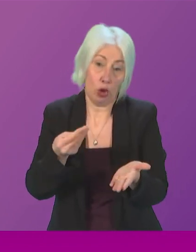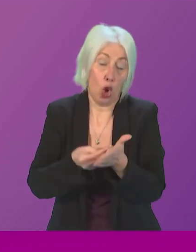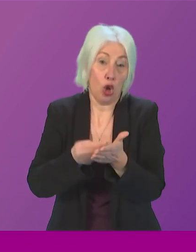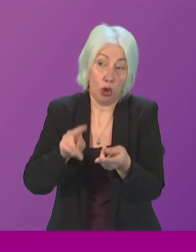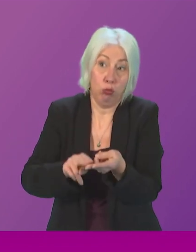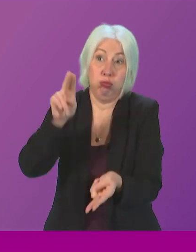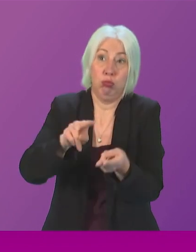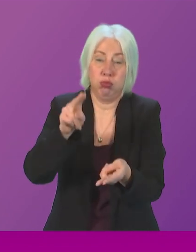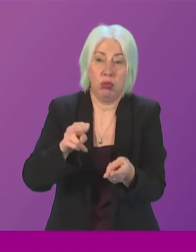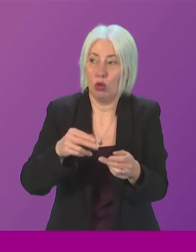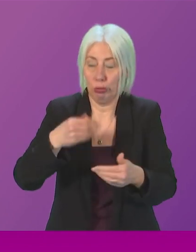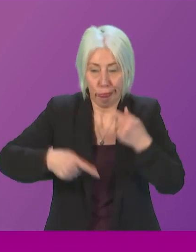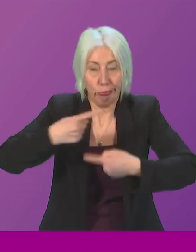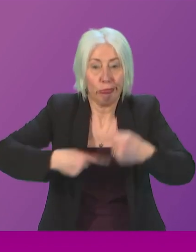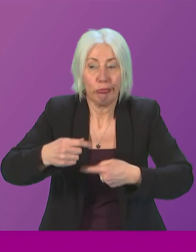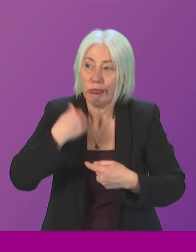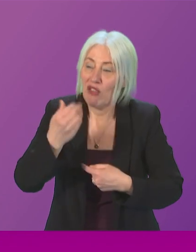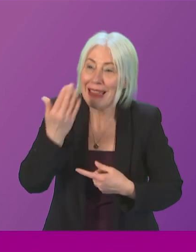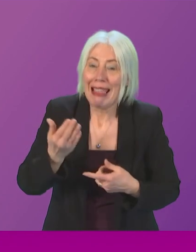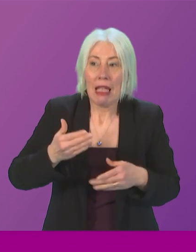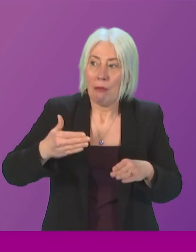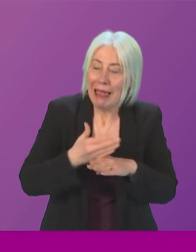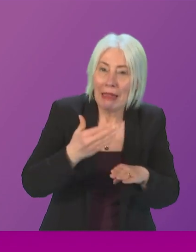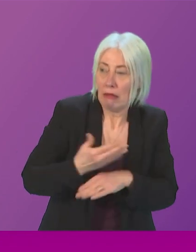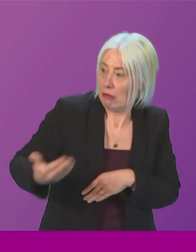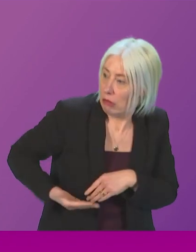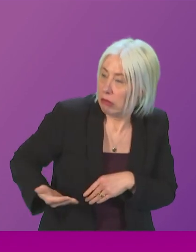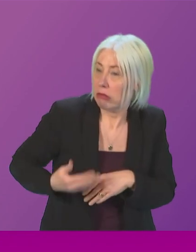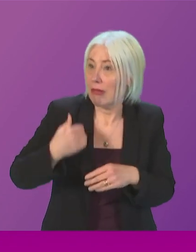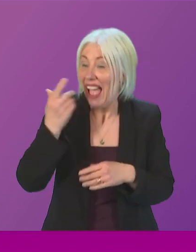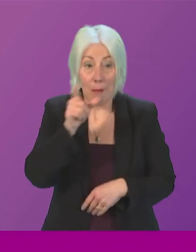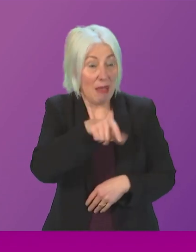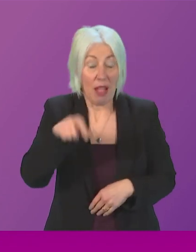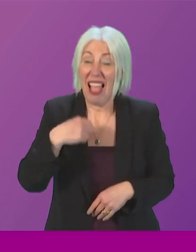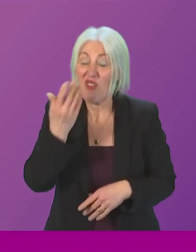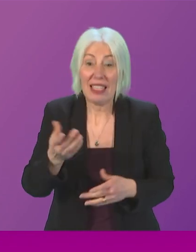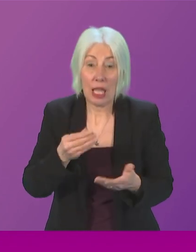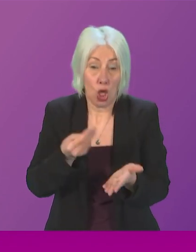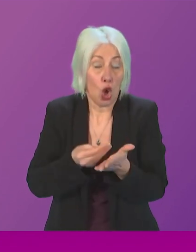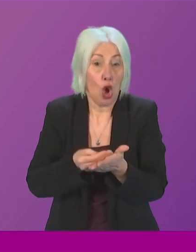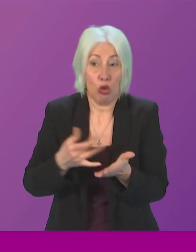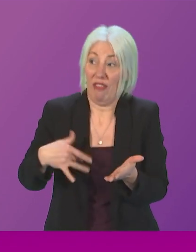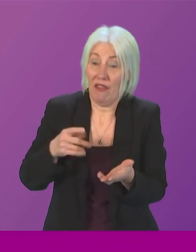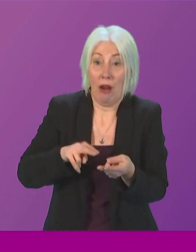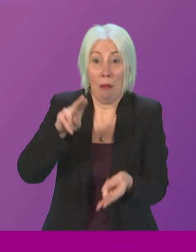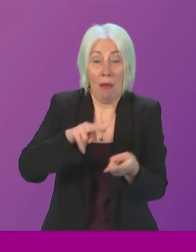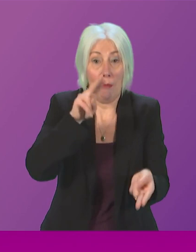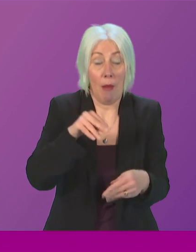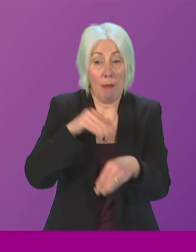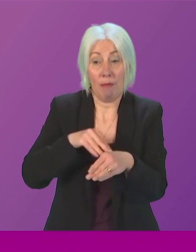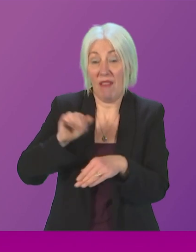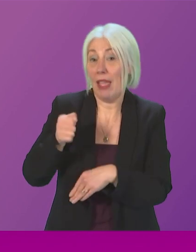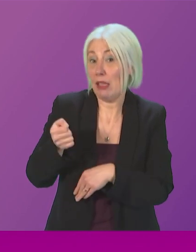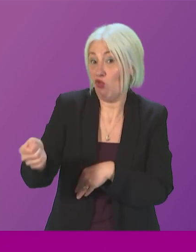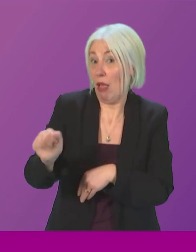costs that are affecting every single business every single person right now all of that of course impacts on our rail budget but I